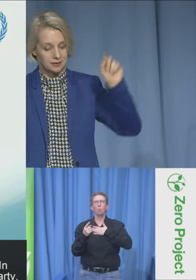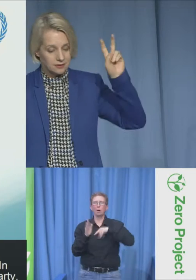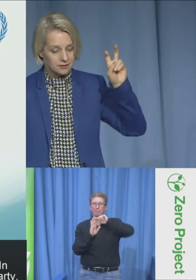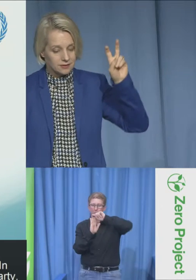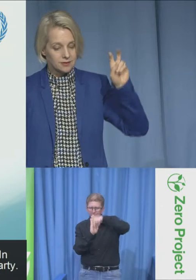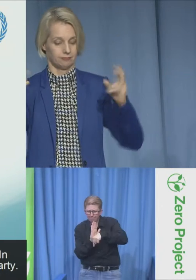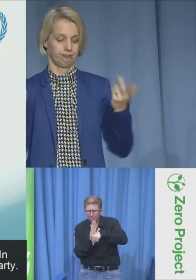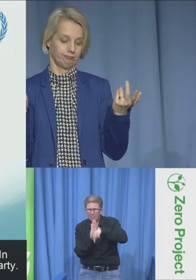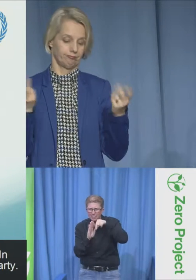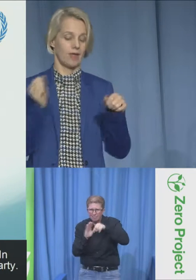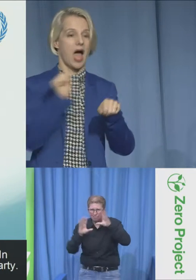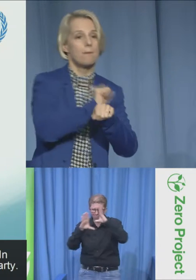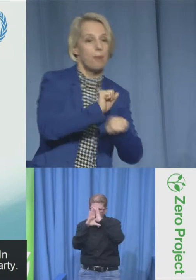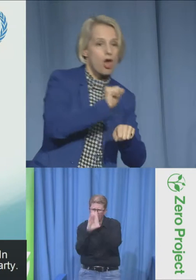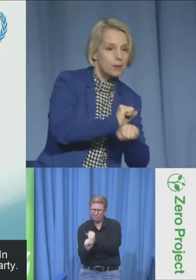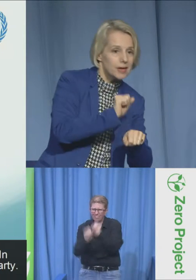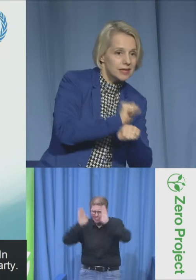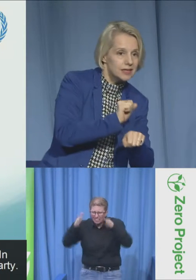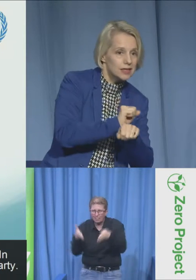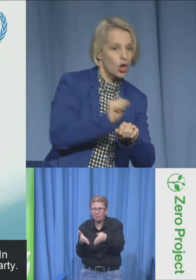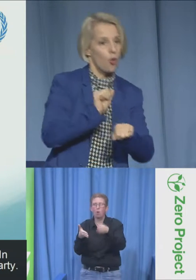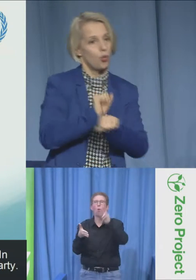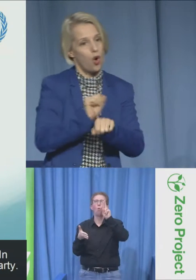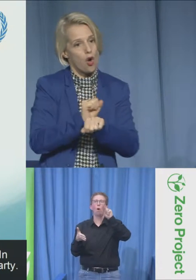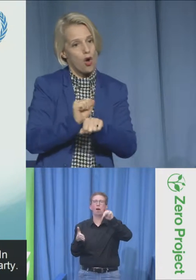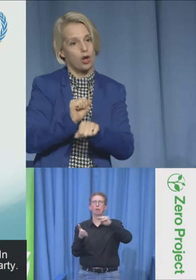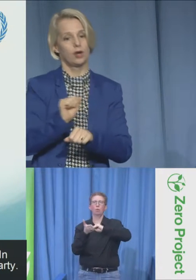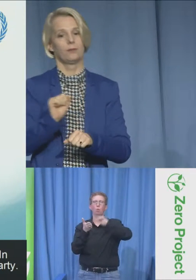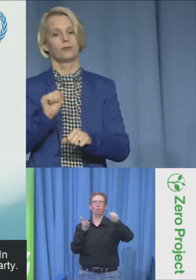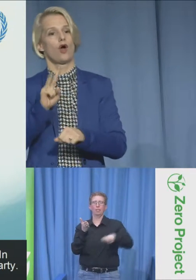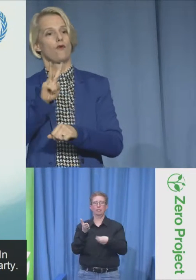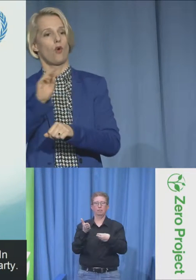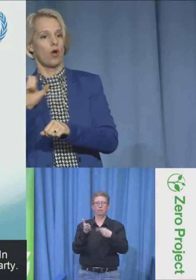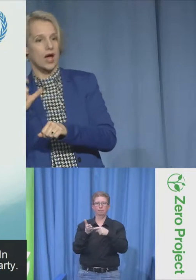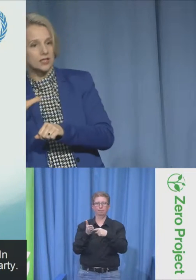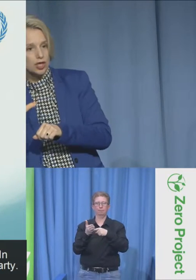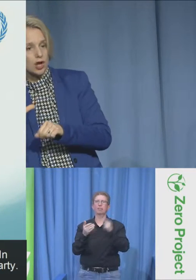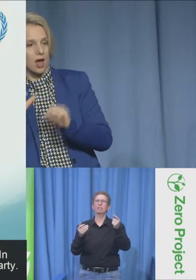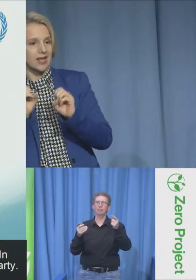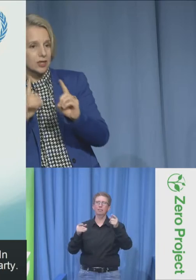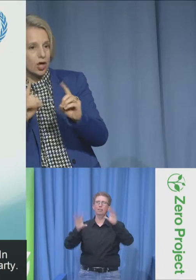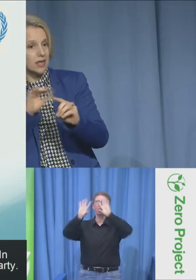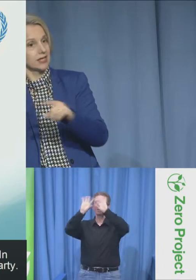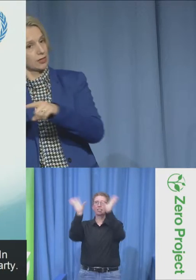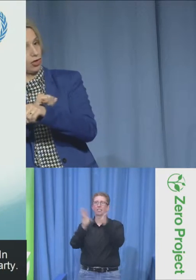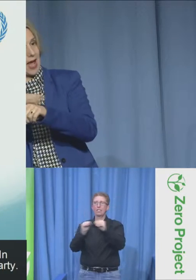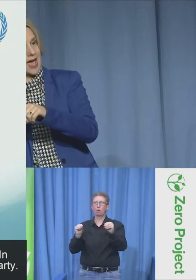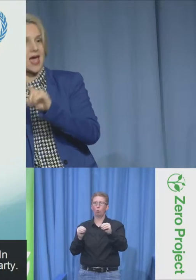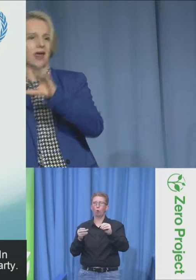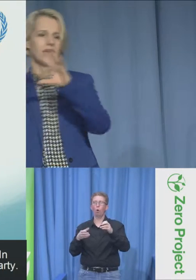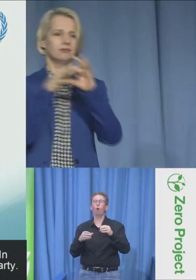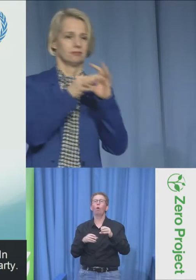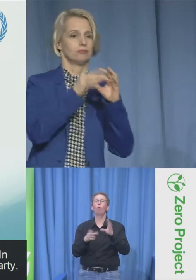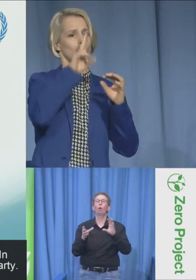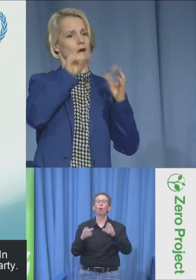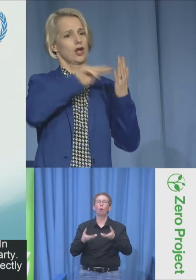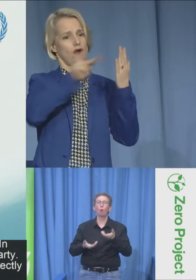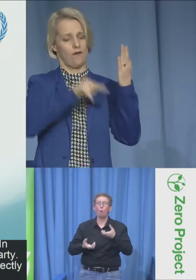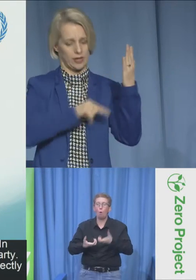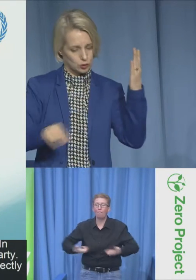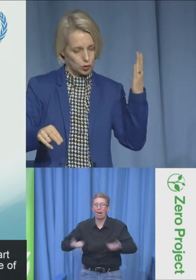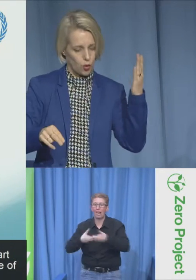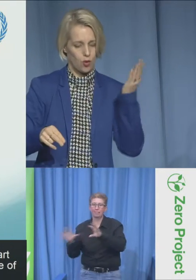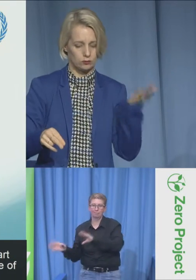directly to the theme of this conference, which is employment, work, vocational, education, and training.